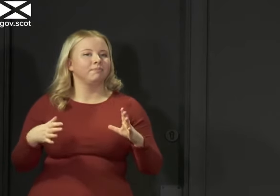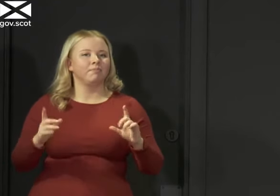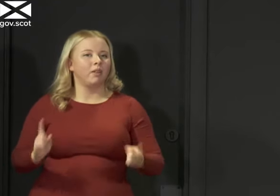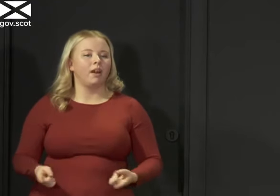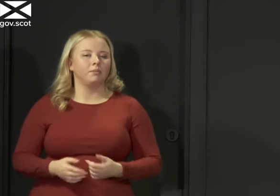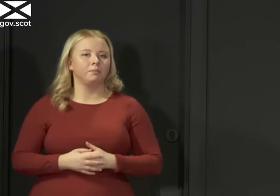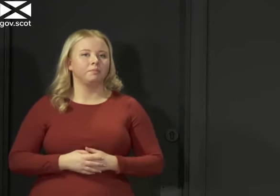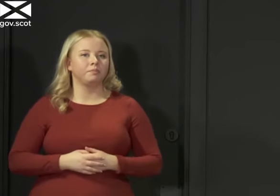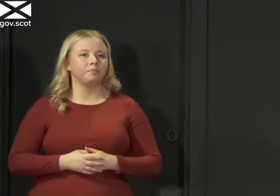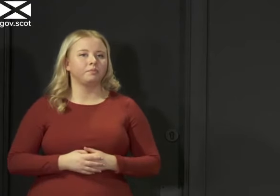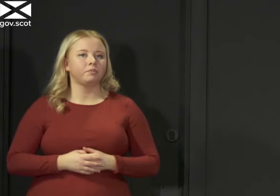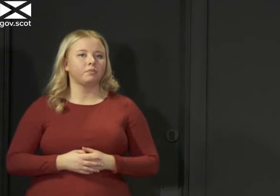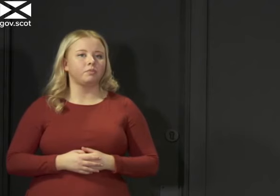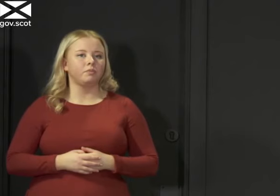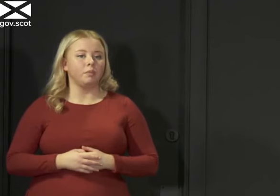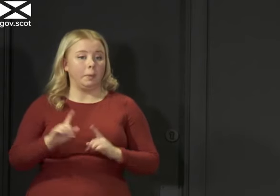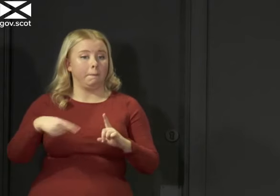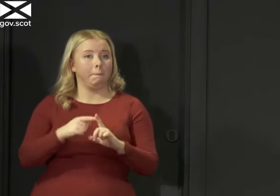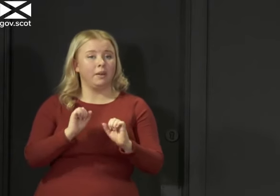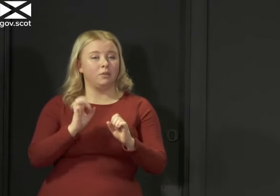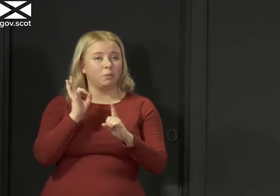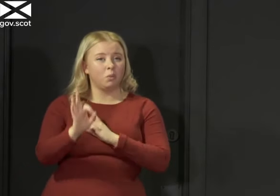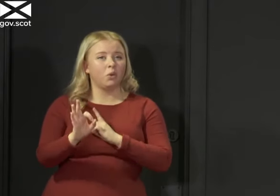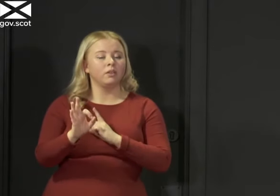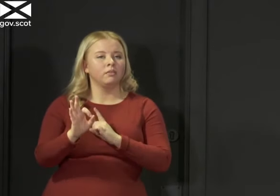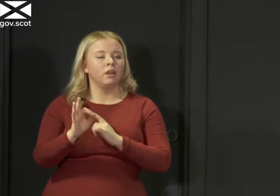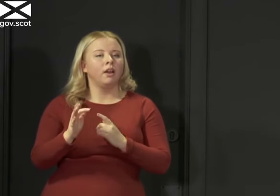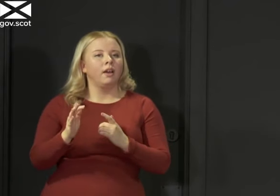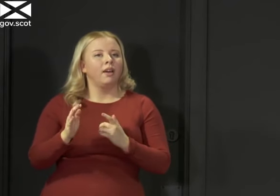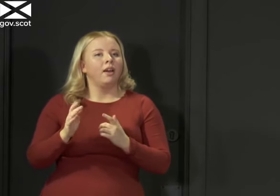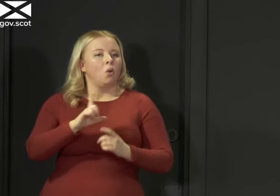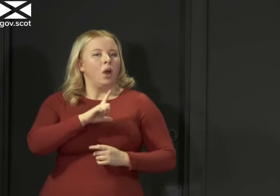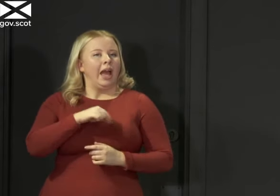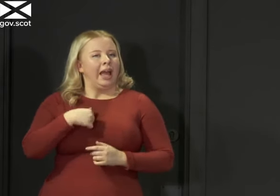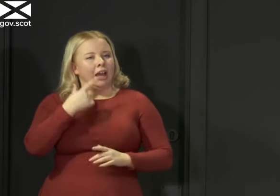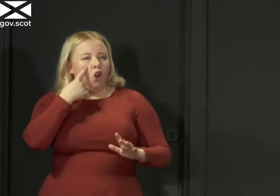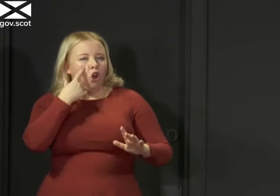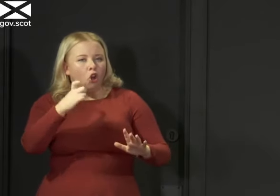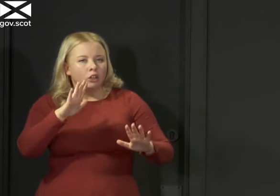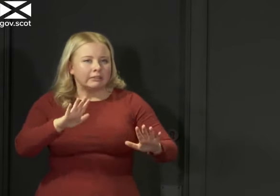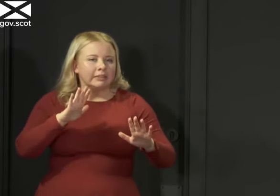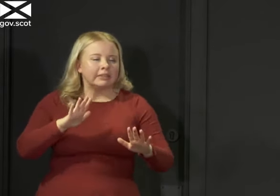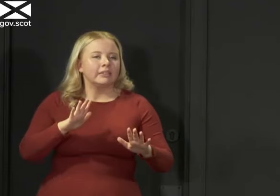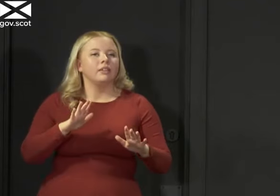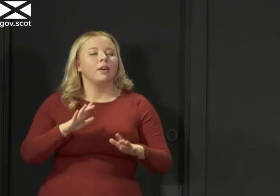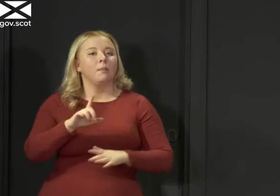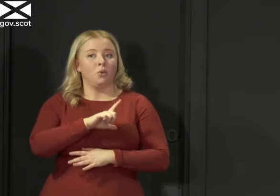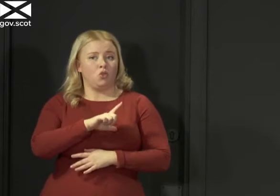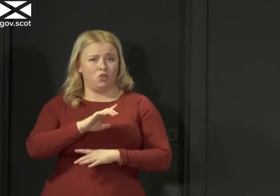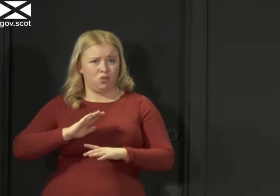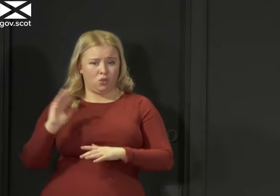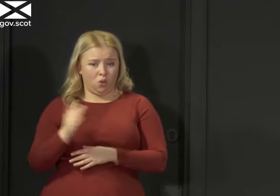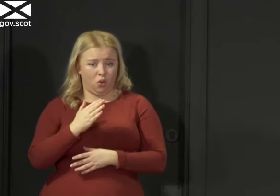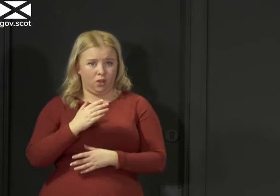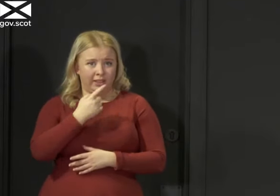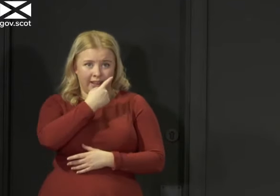you know, that, so to come back to your question, why am I being cautious? Because all of the data